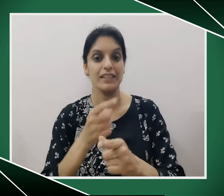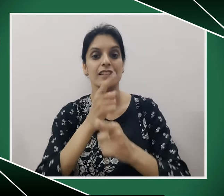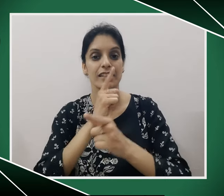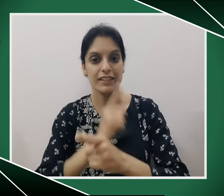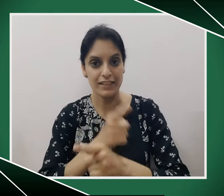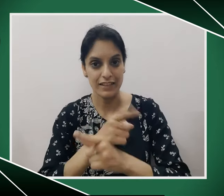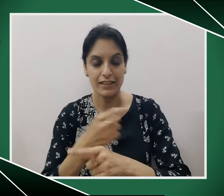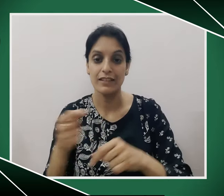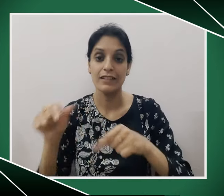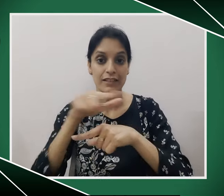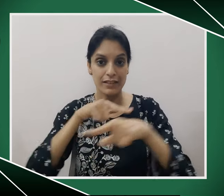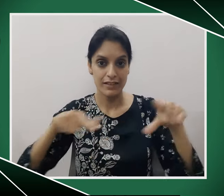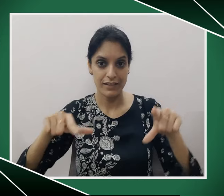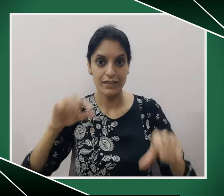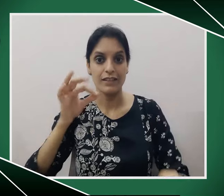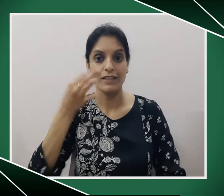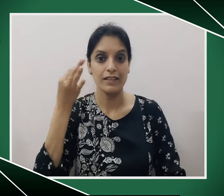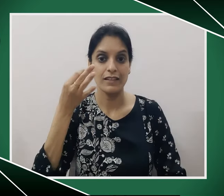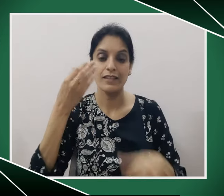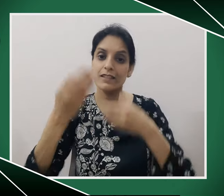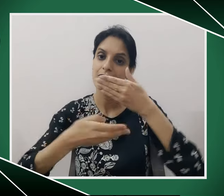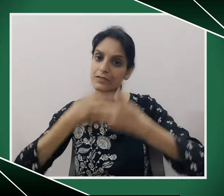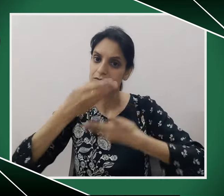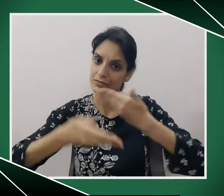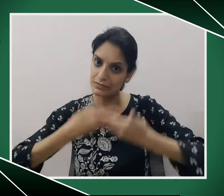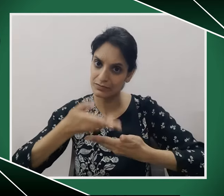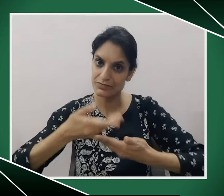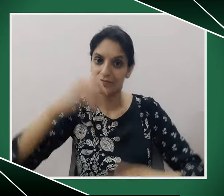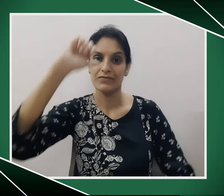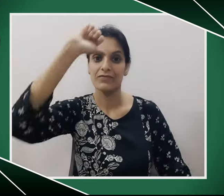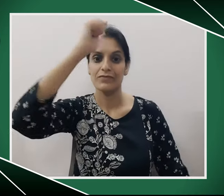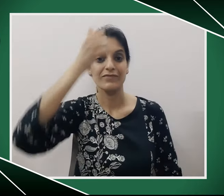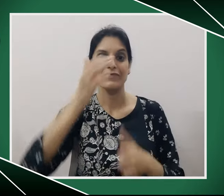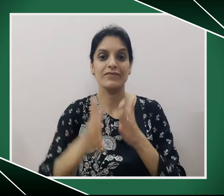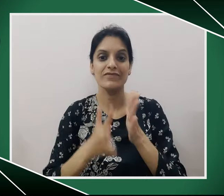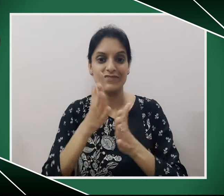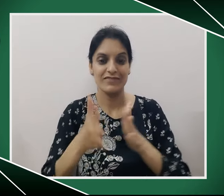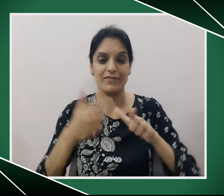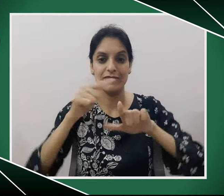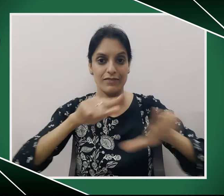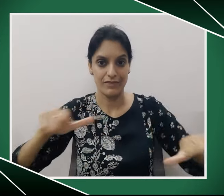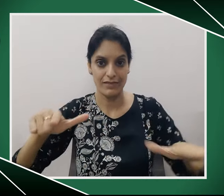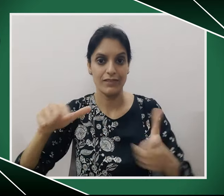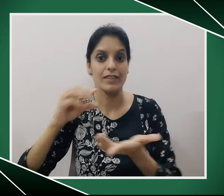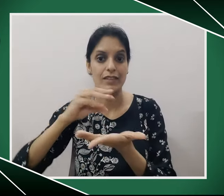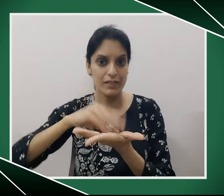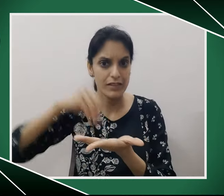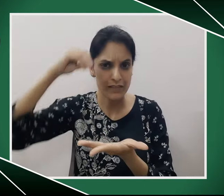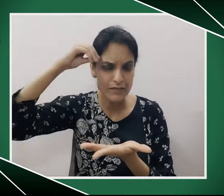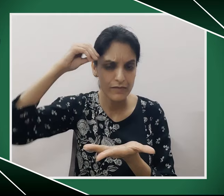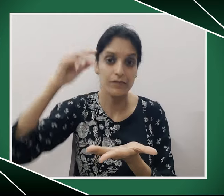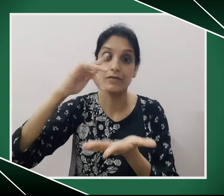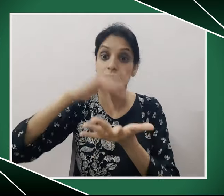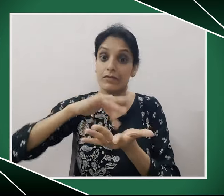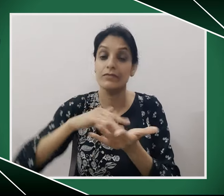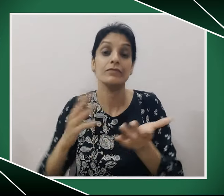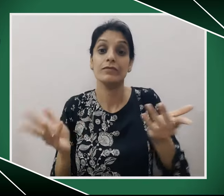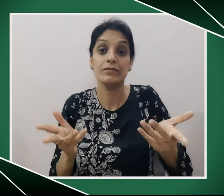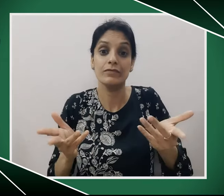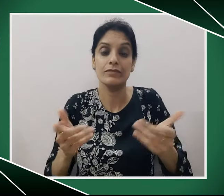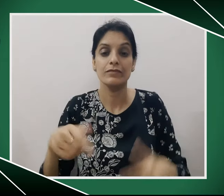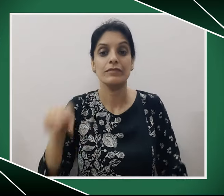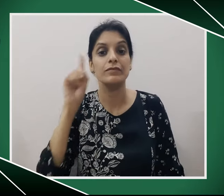I work as a teacher. I teach French language. I'm learning Indian Sign Language